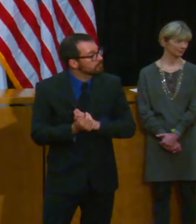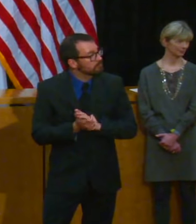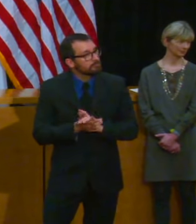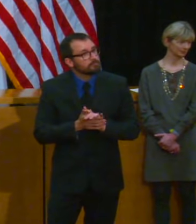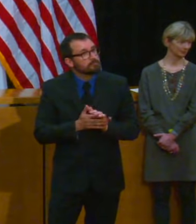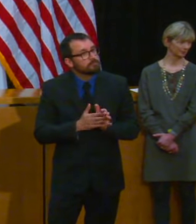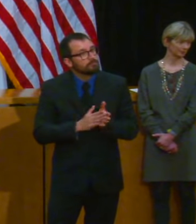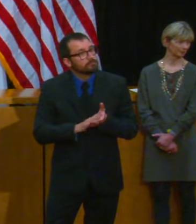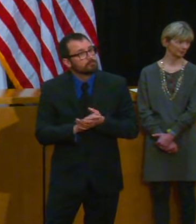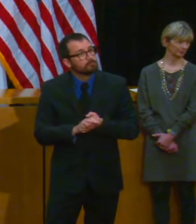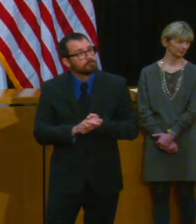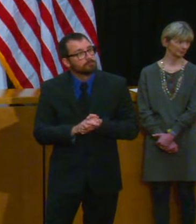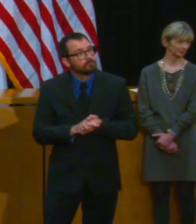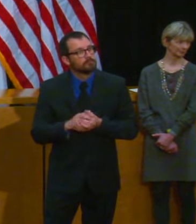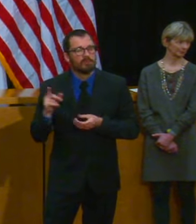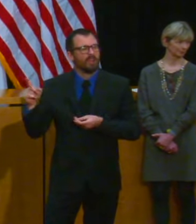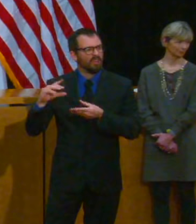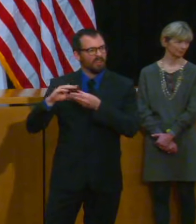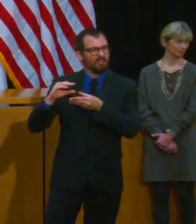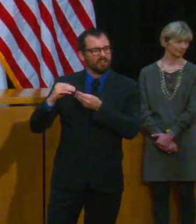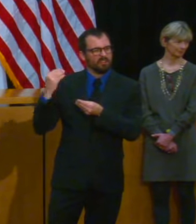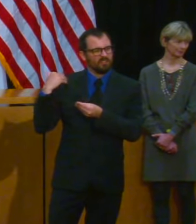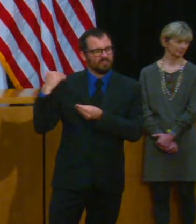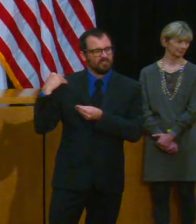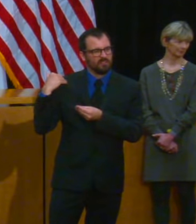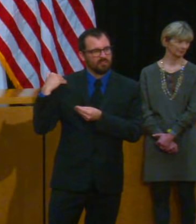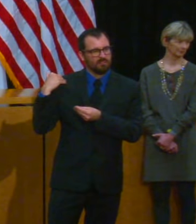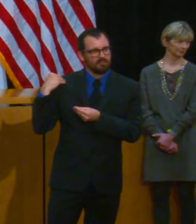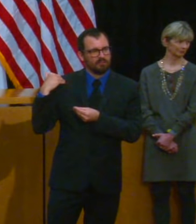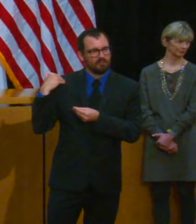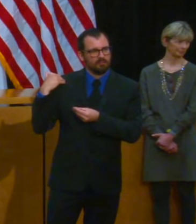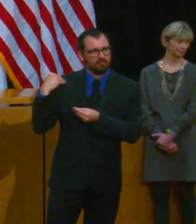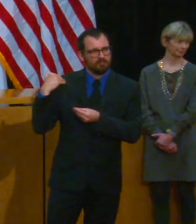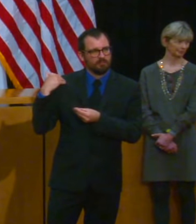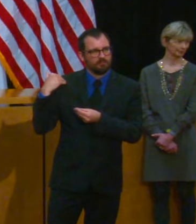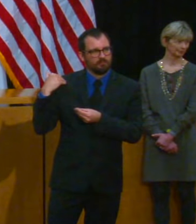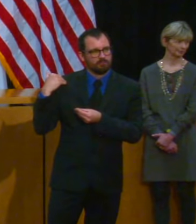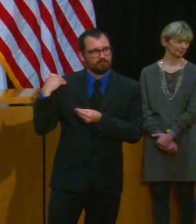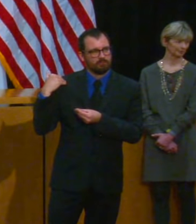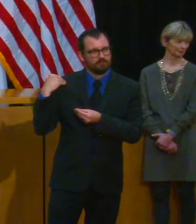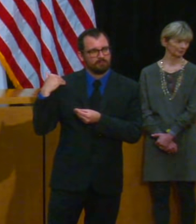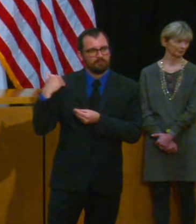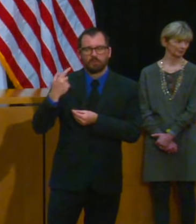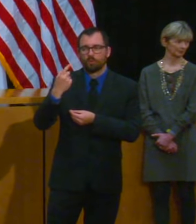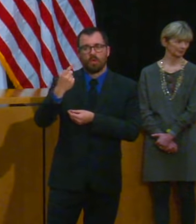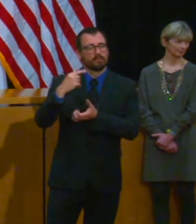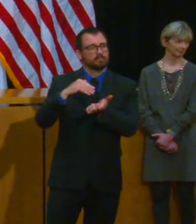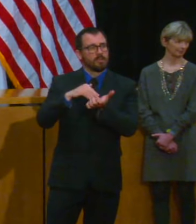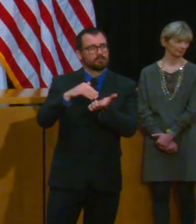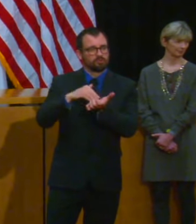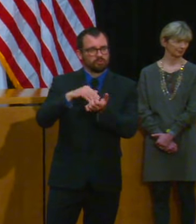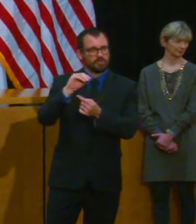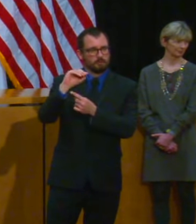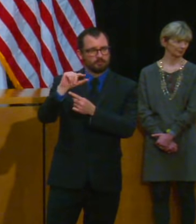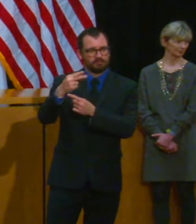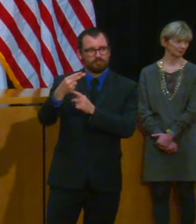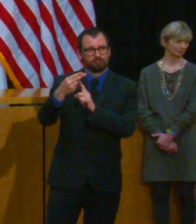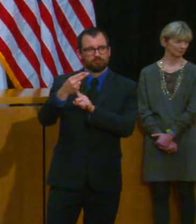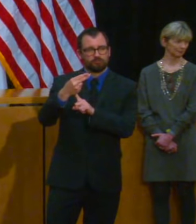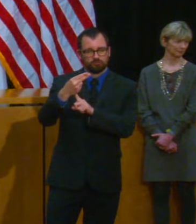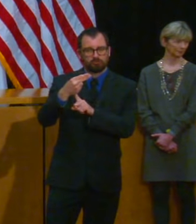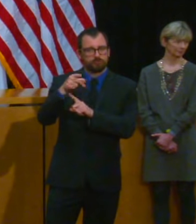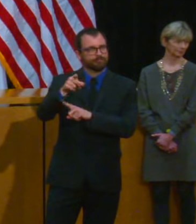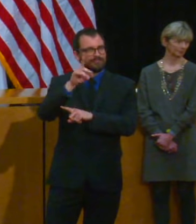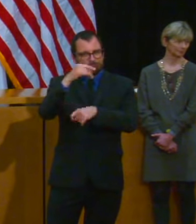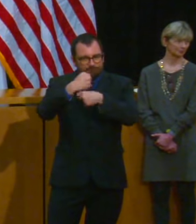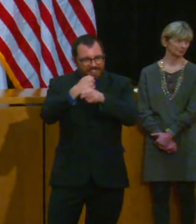from MGH's Institute of Technology Assessment that his model shows the state could actually see a peak of